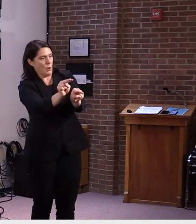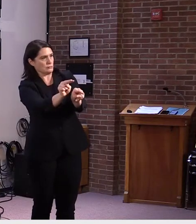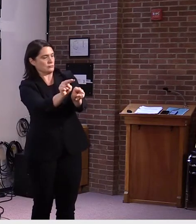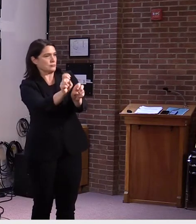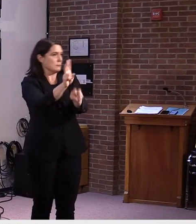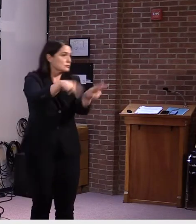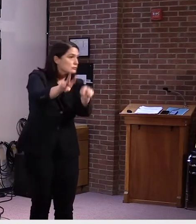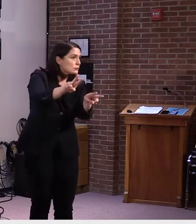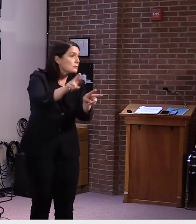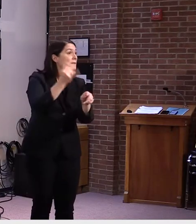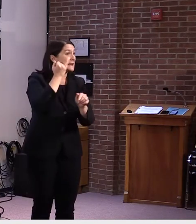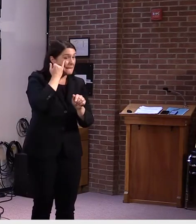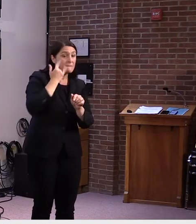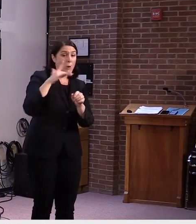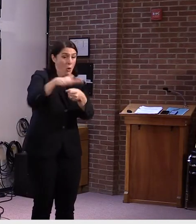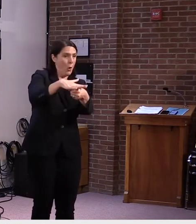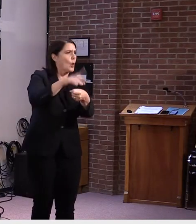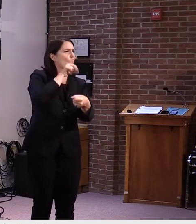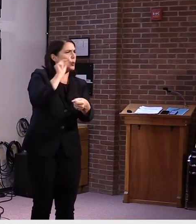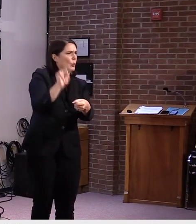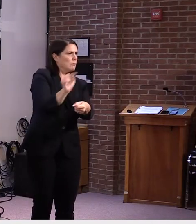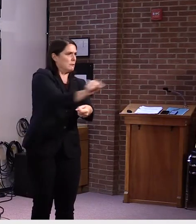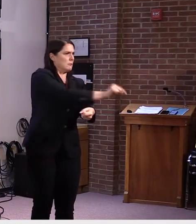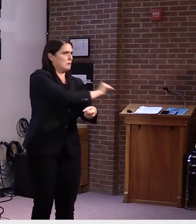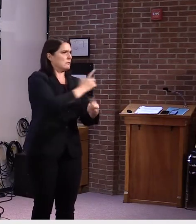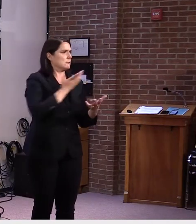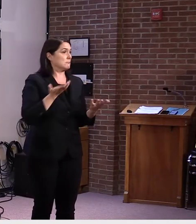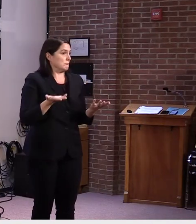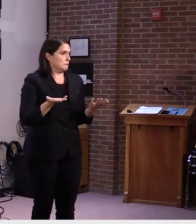local partners, do you know who they will be?